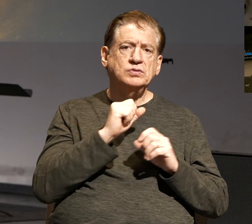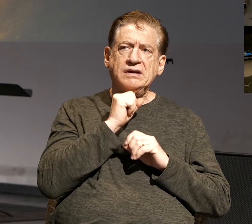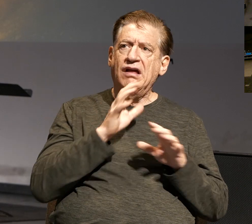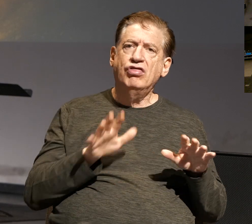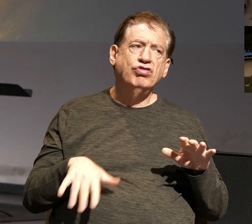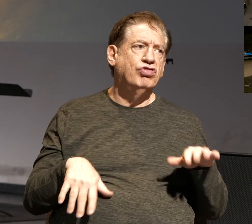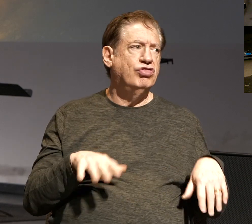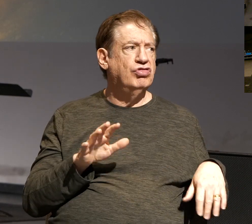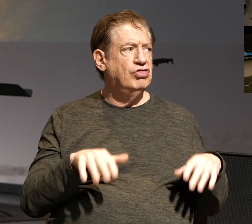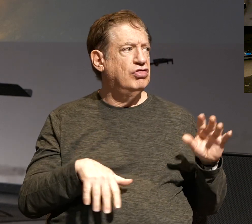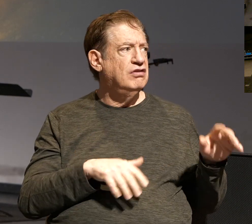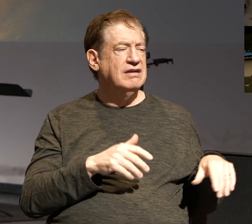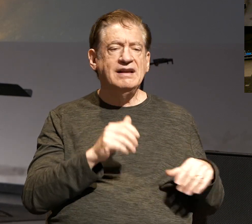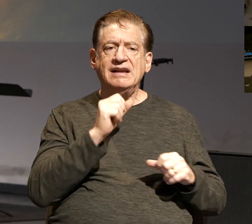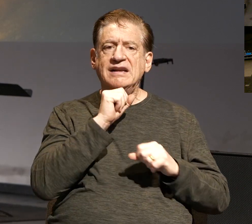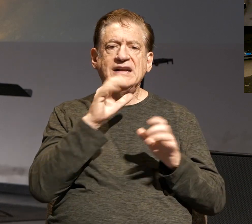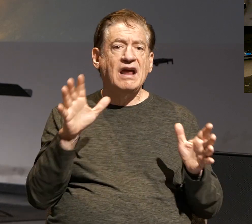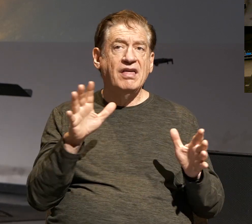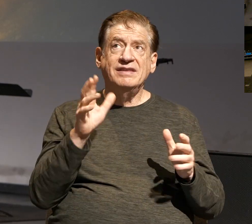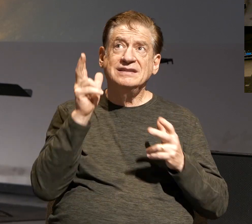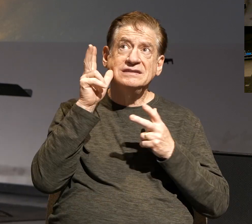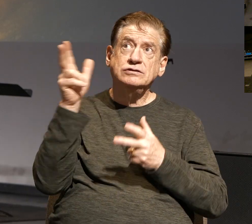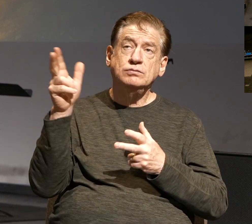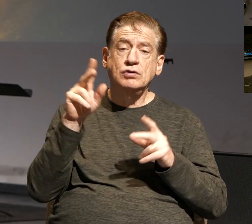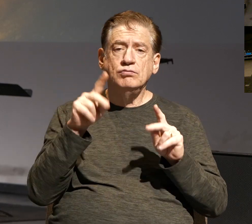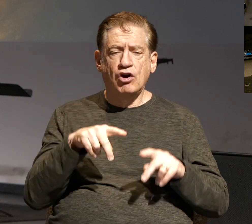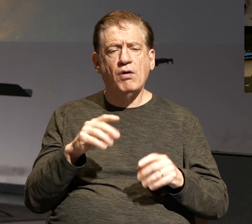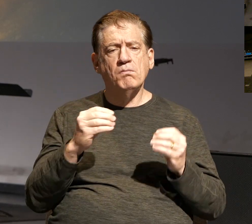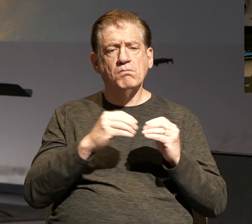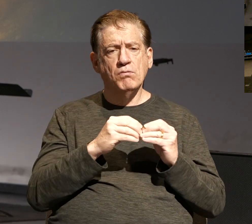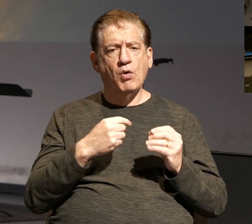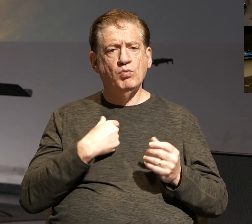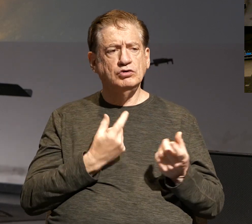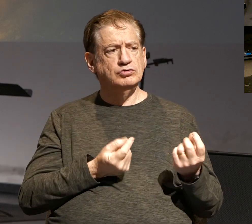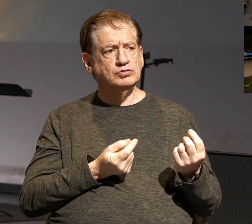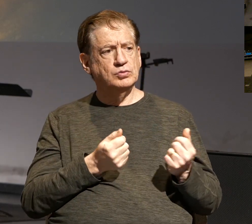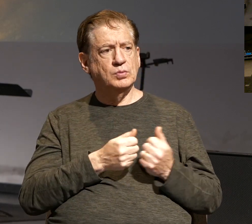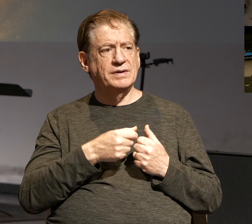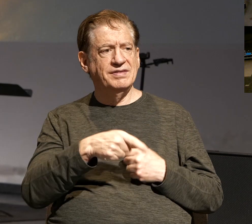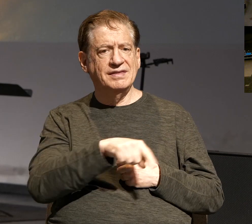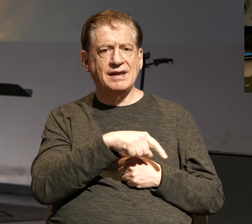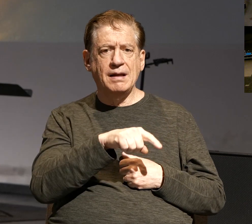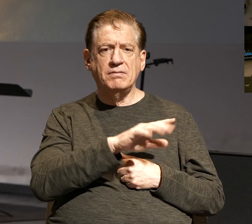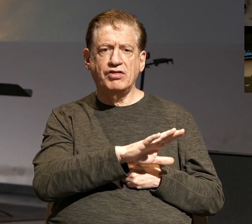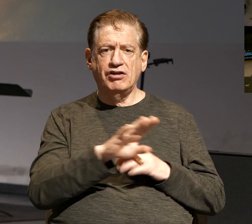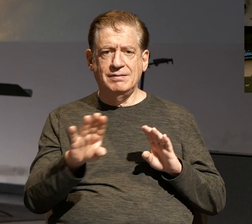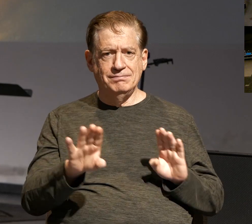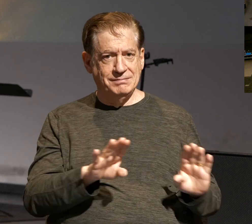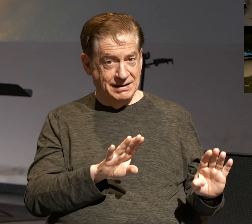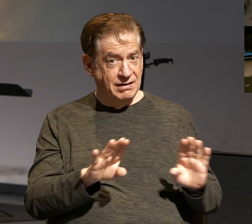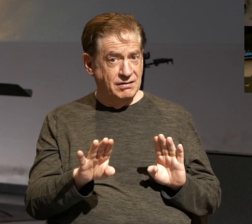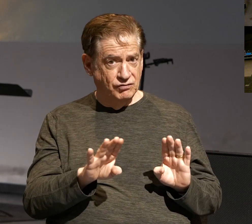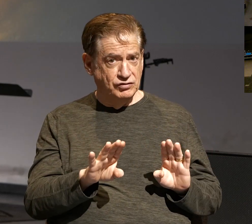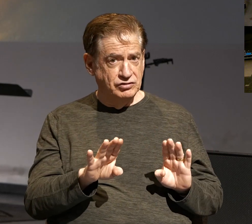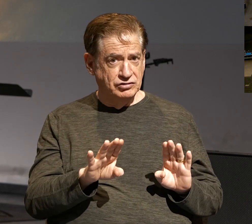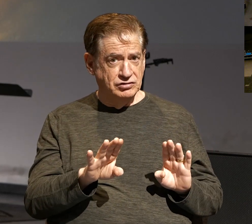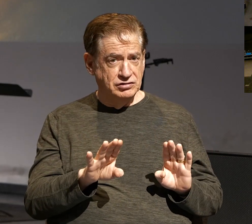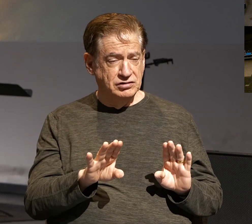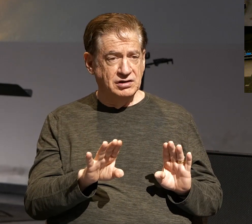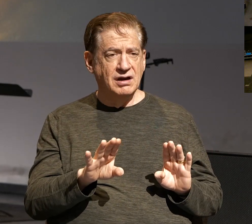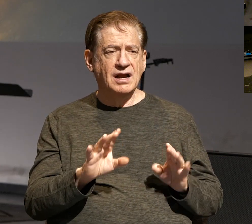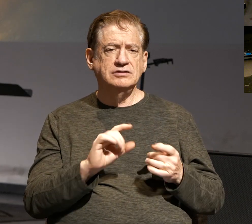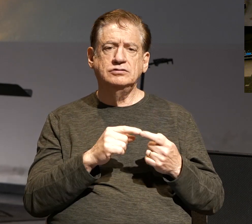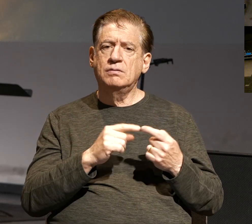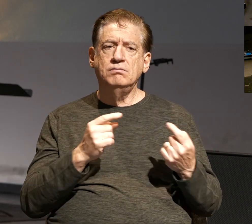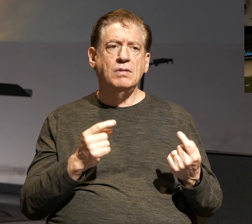with the disobedient person is pointing more toward what we should do with them in regards to their behavior as